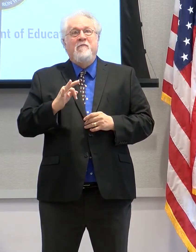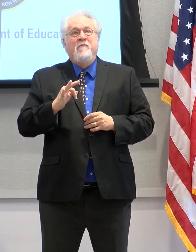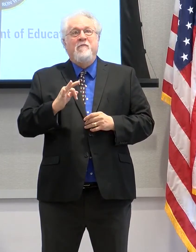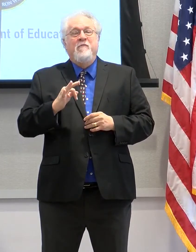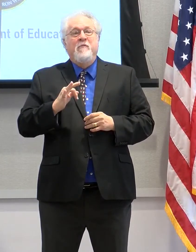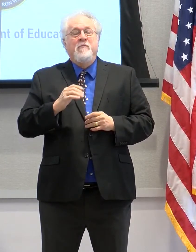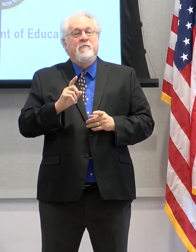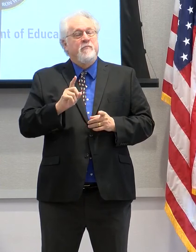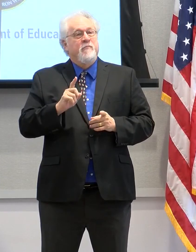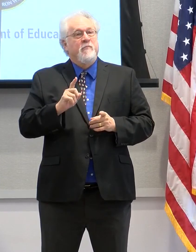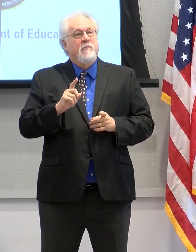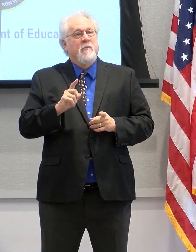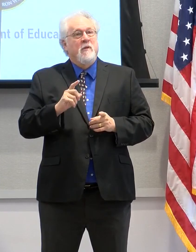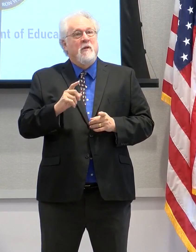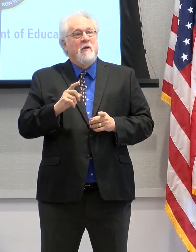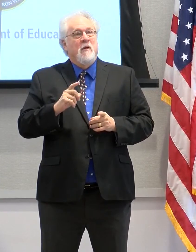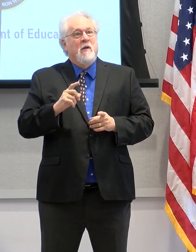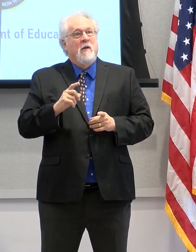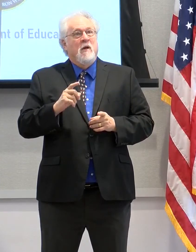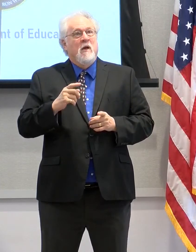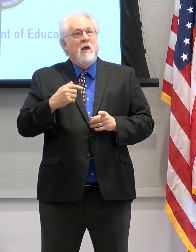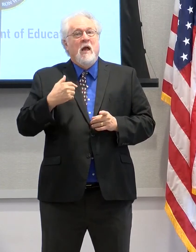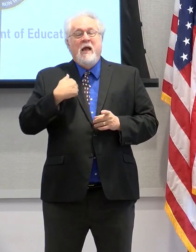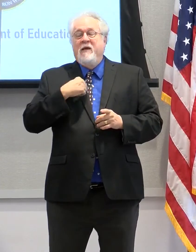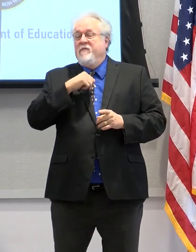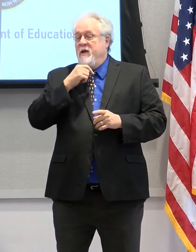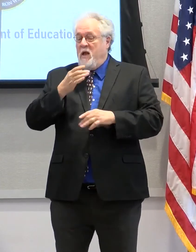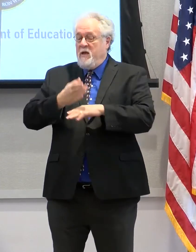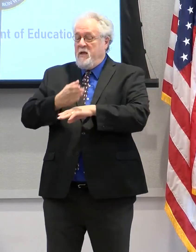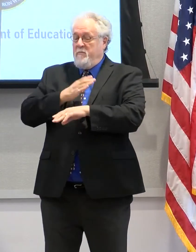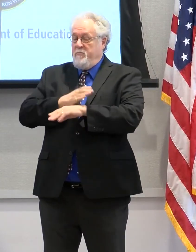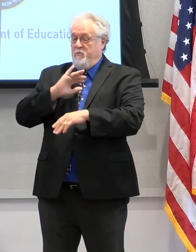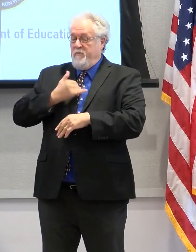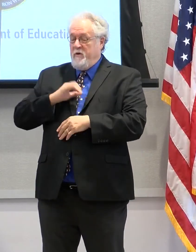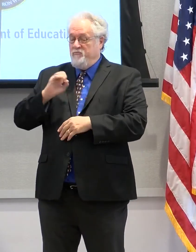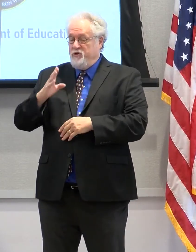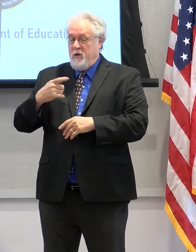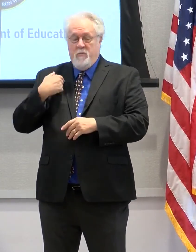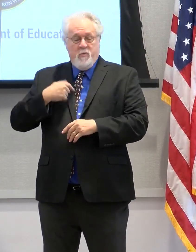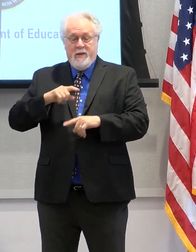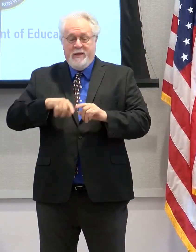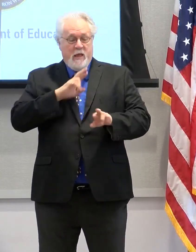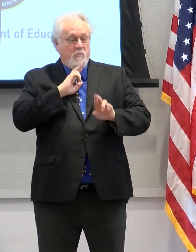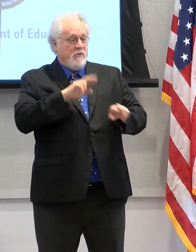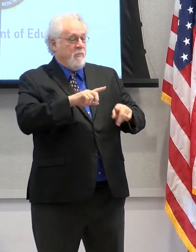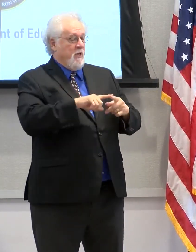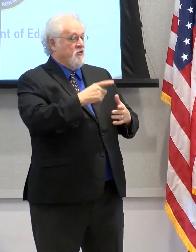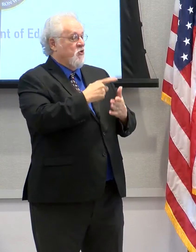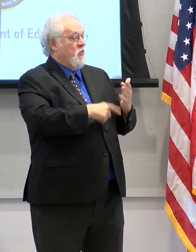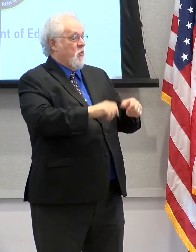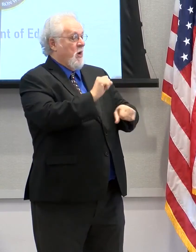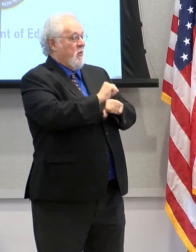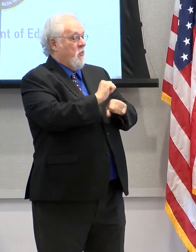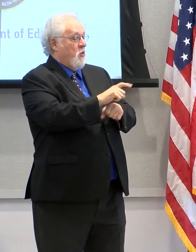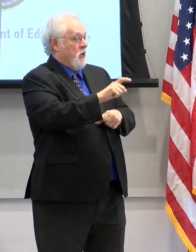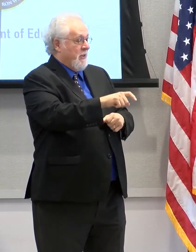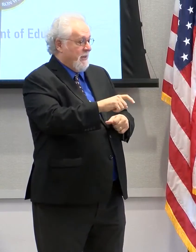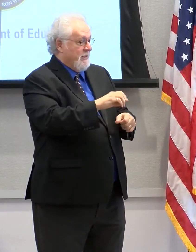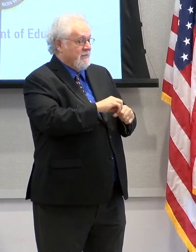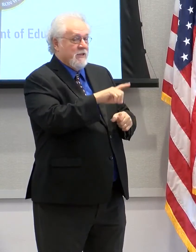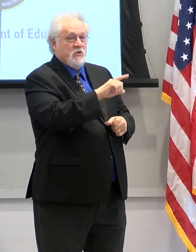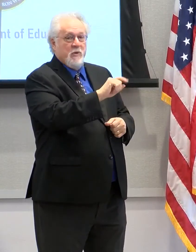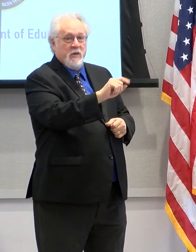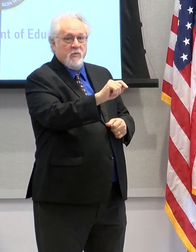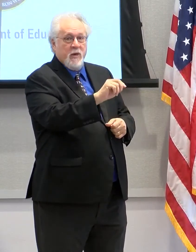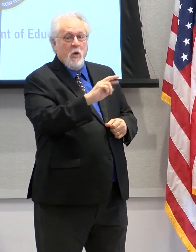job, we are not going to be able to respond to the workforce needs in 2030, nor would we be